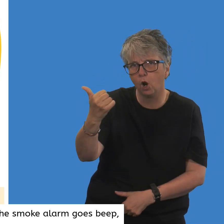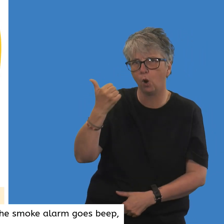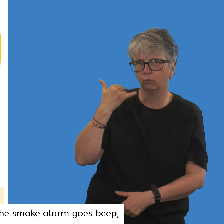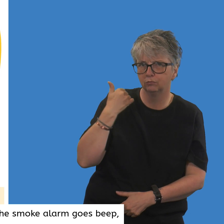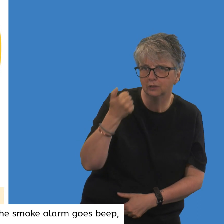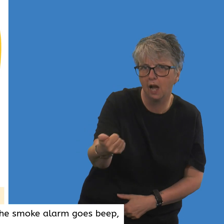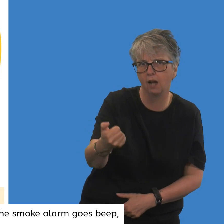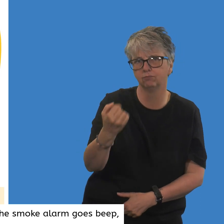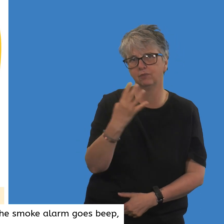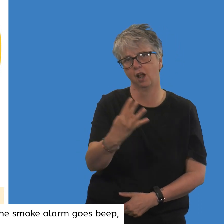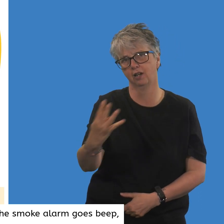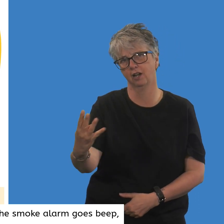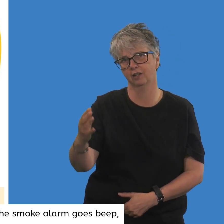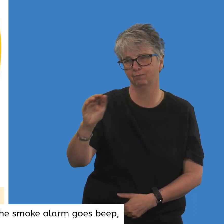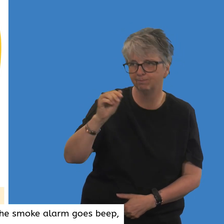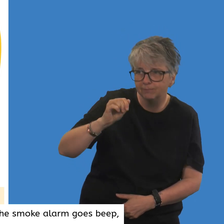giggled Martha.